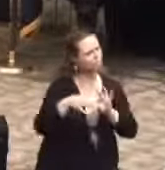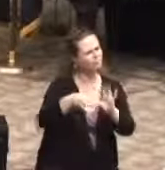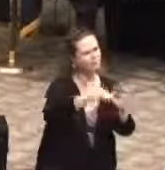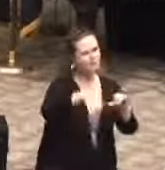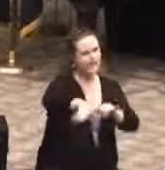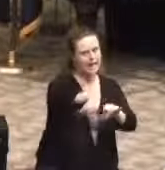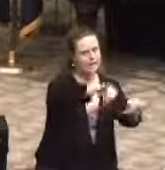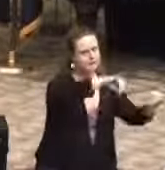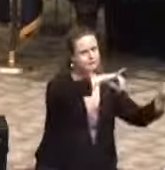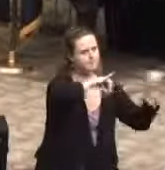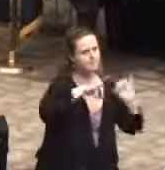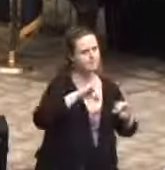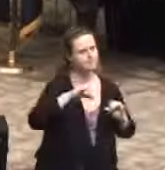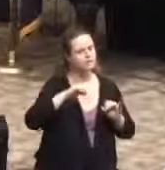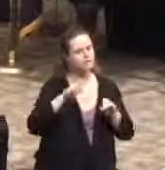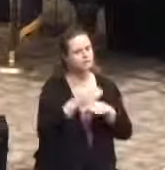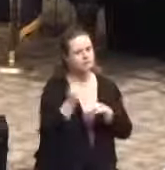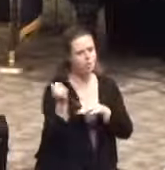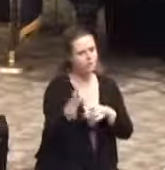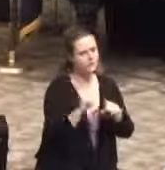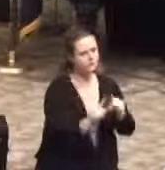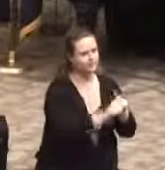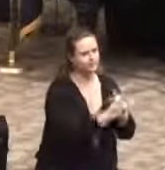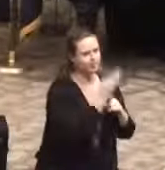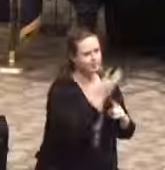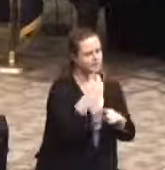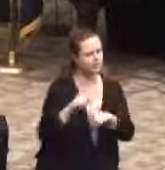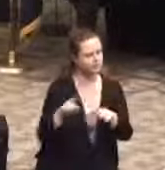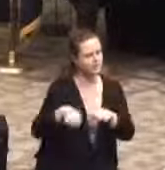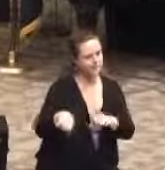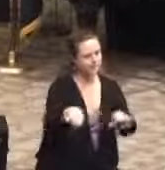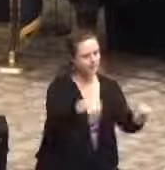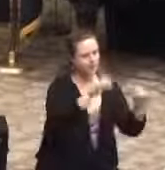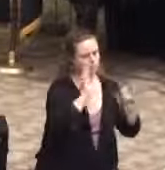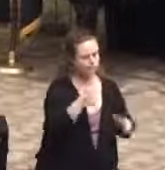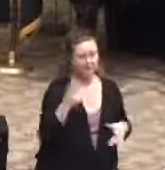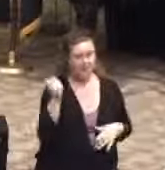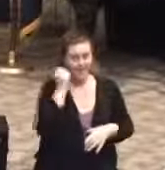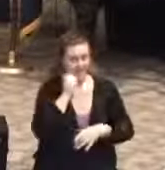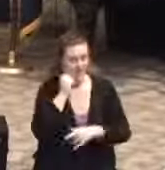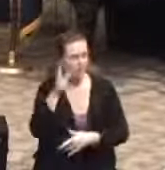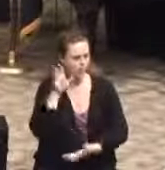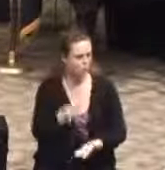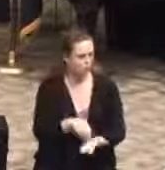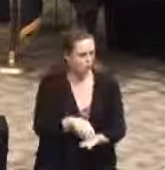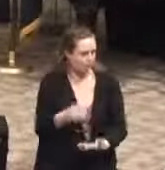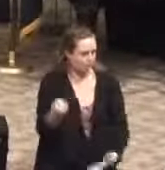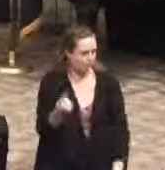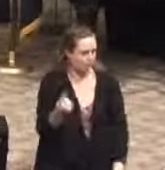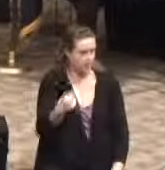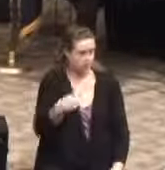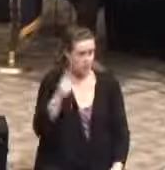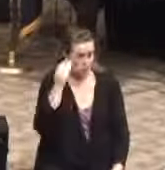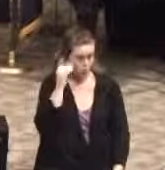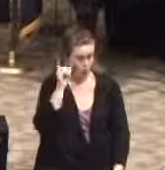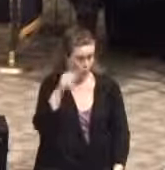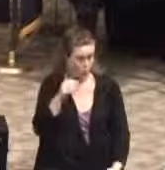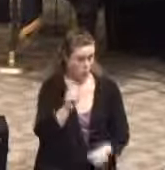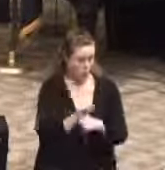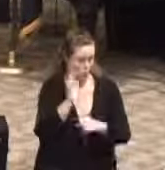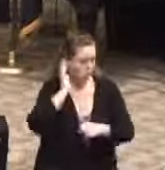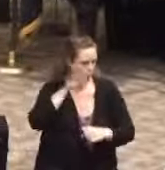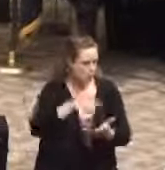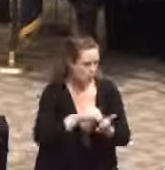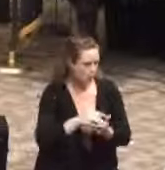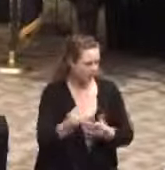morale of our staff, which is very important. We're going to continue to learn on a daily basis. You'll never not learn when you go to work. It's something